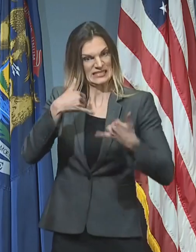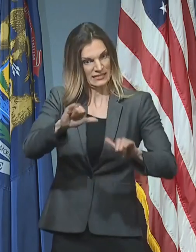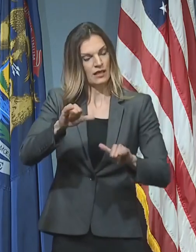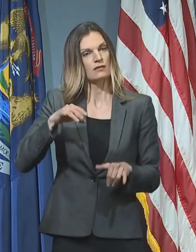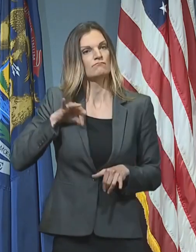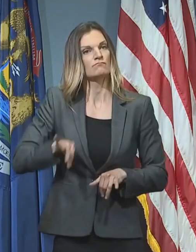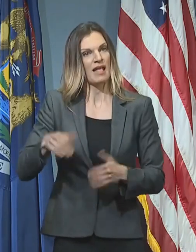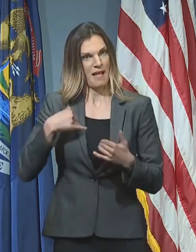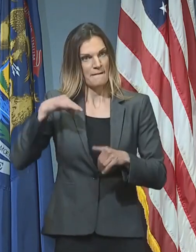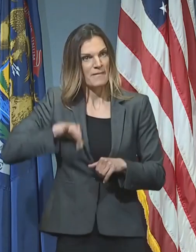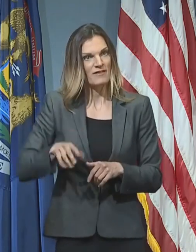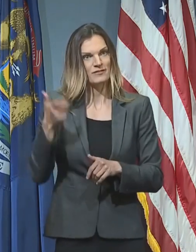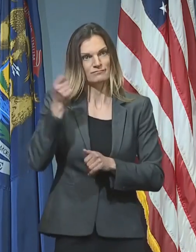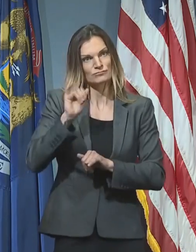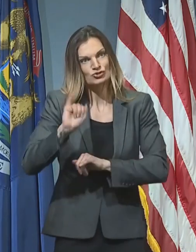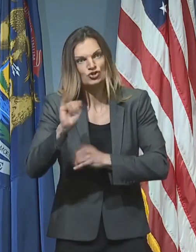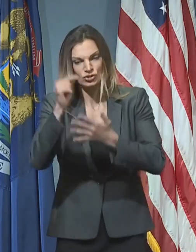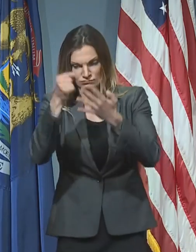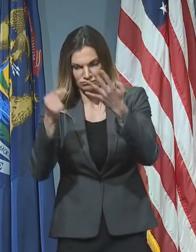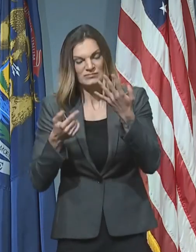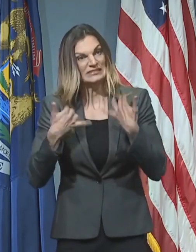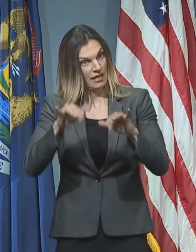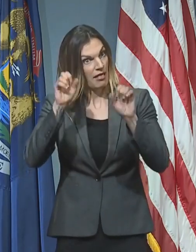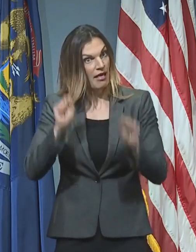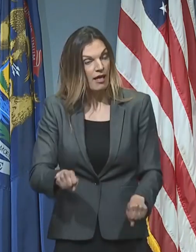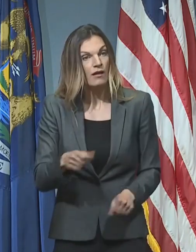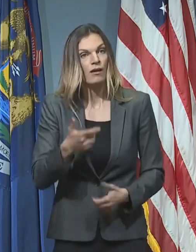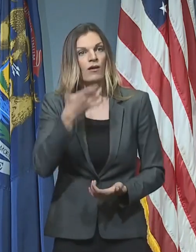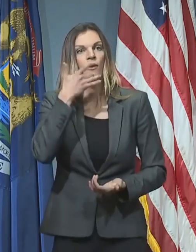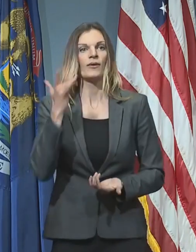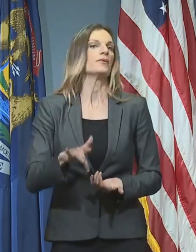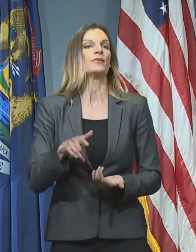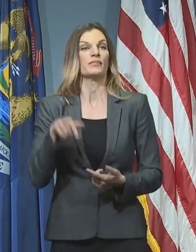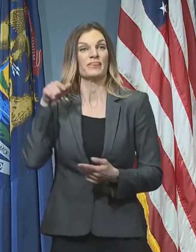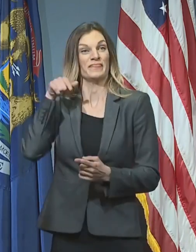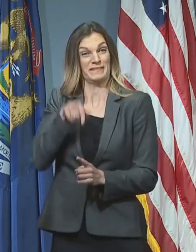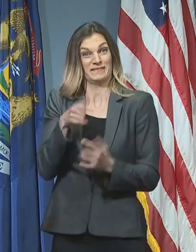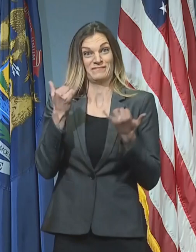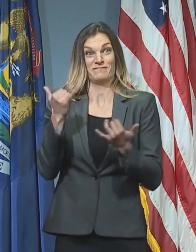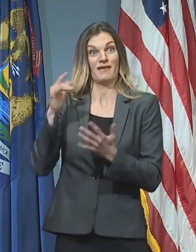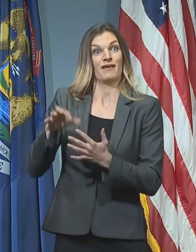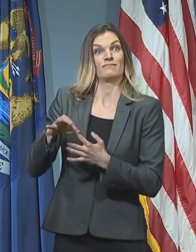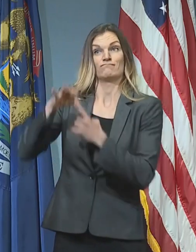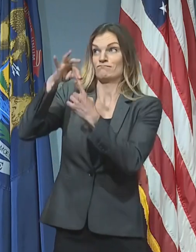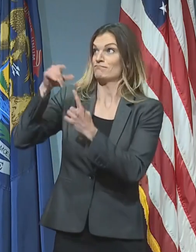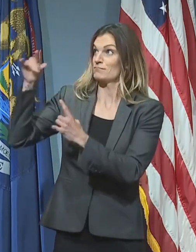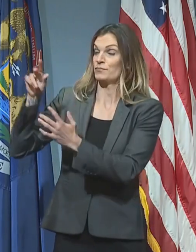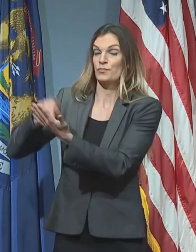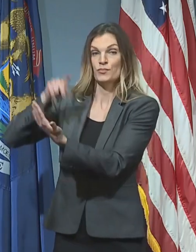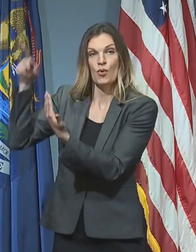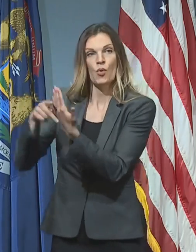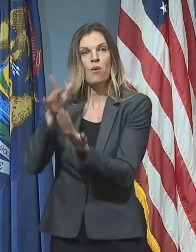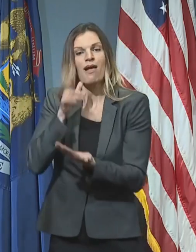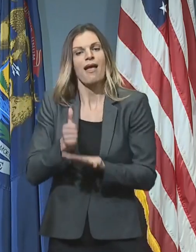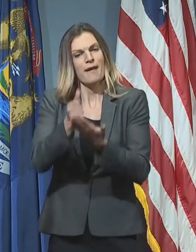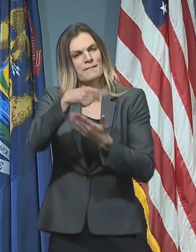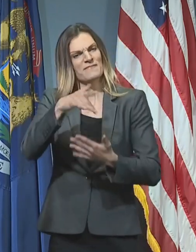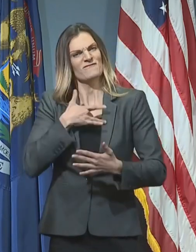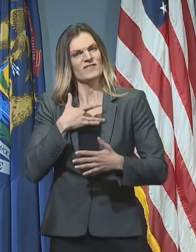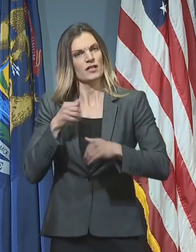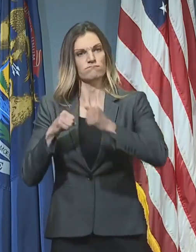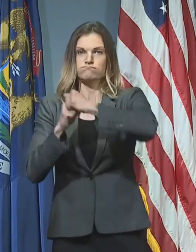state will take advantage of this program to help them meet their unique needs and provide financial stability to their employees.